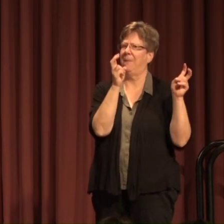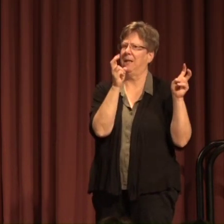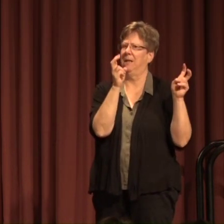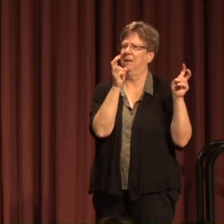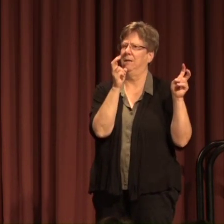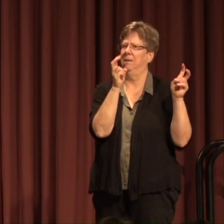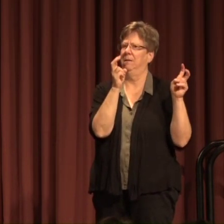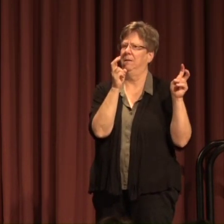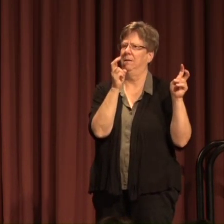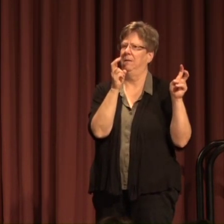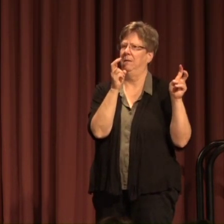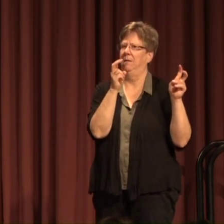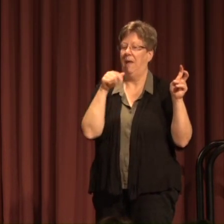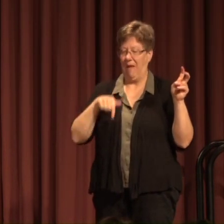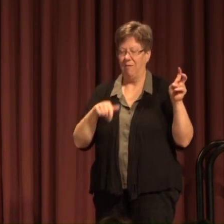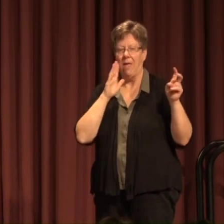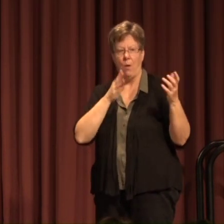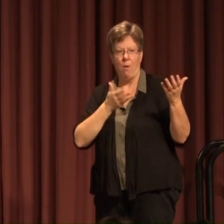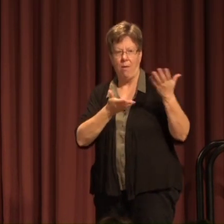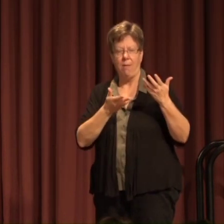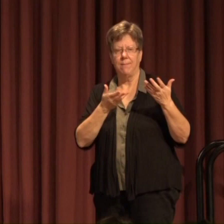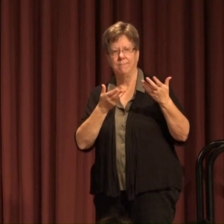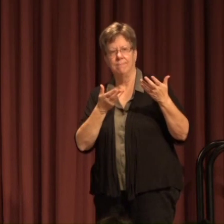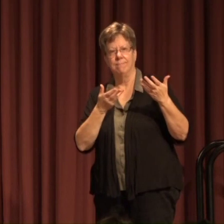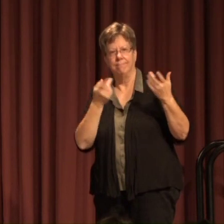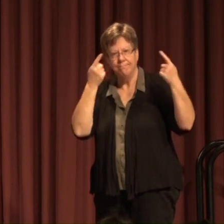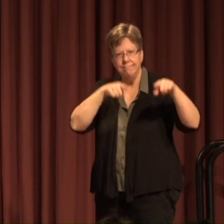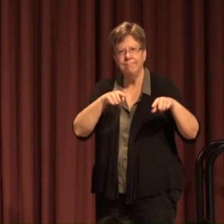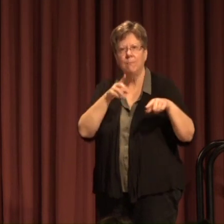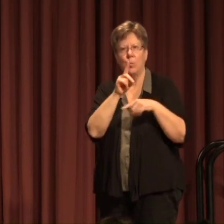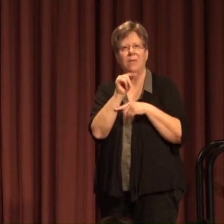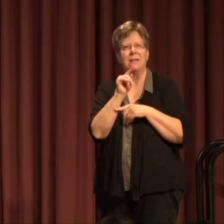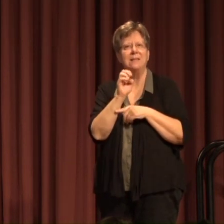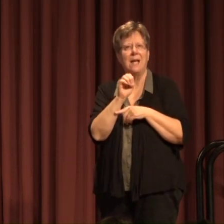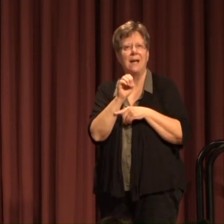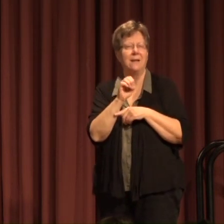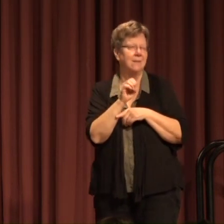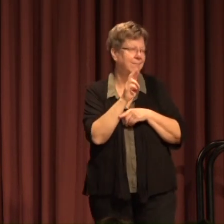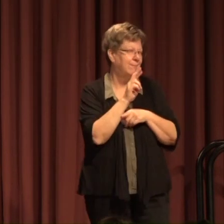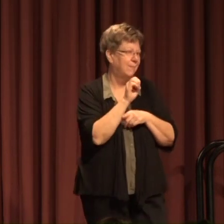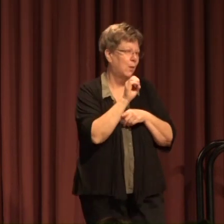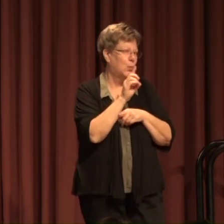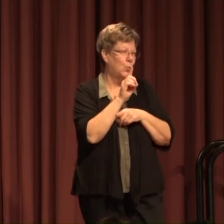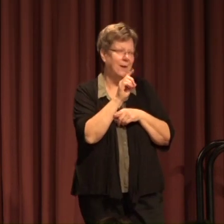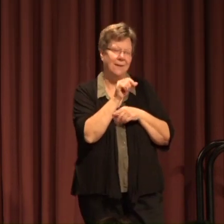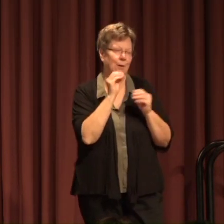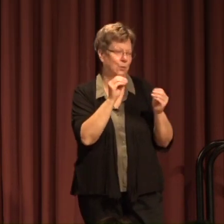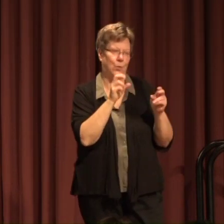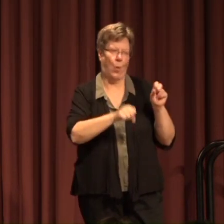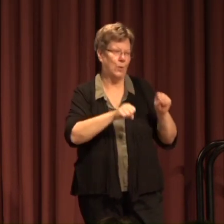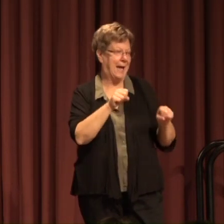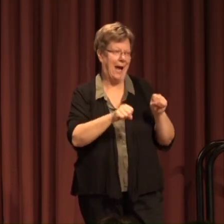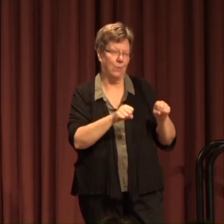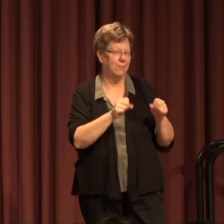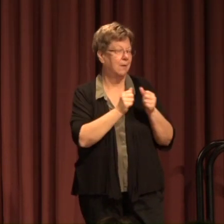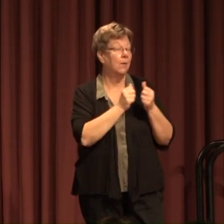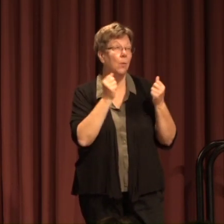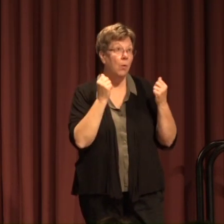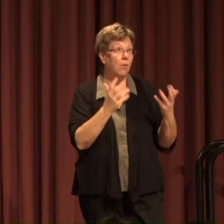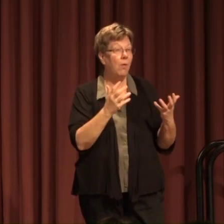up with that date to engage with you Read there's no doubt in my mind with all the interest in health permission